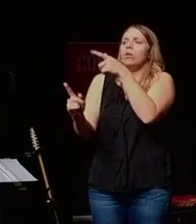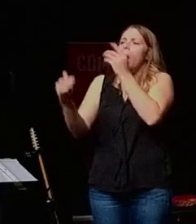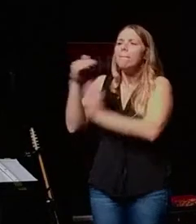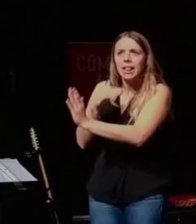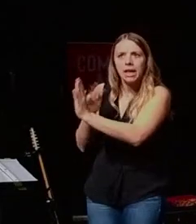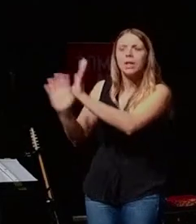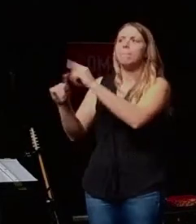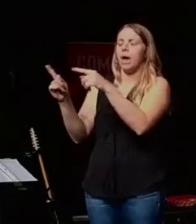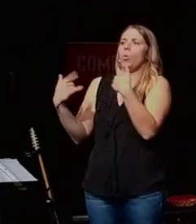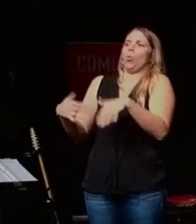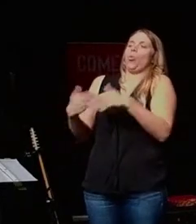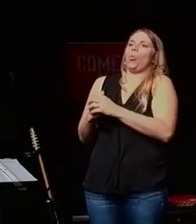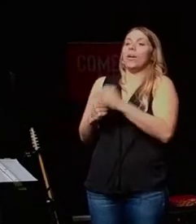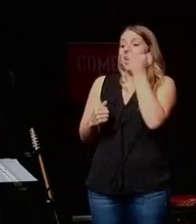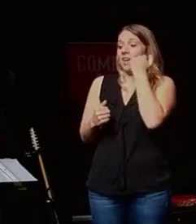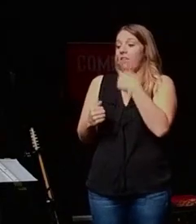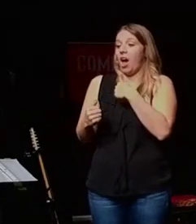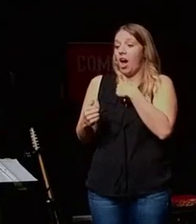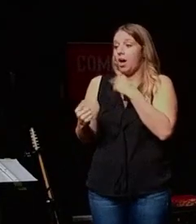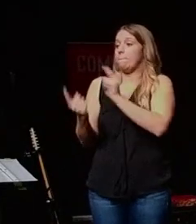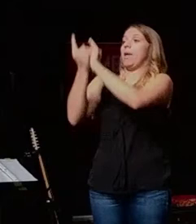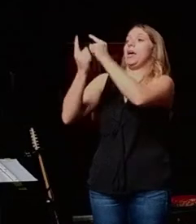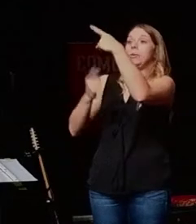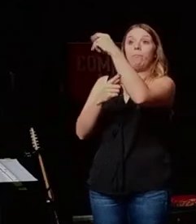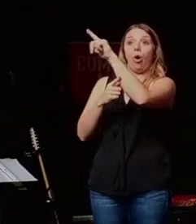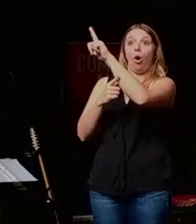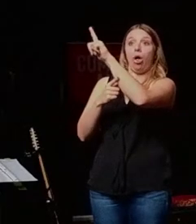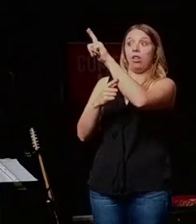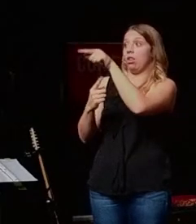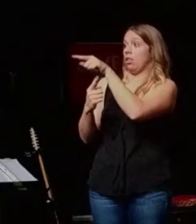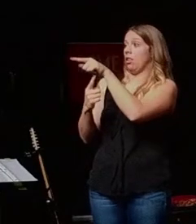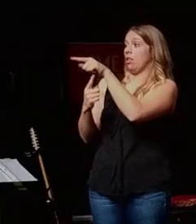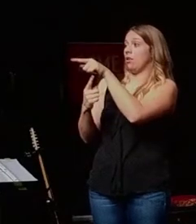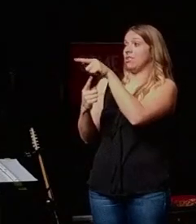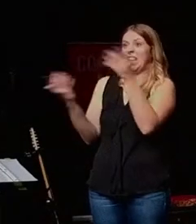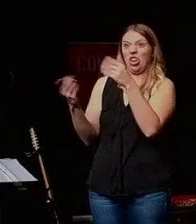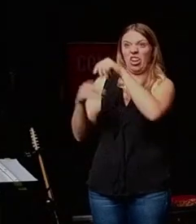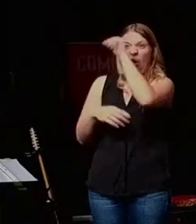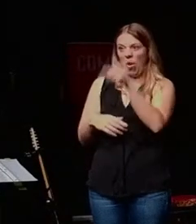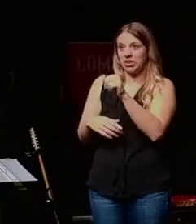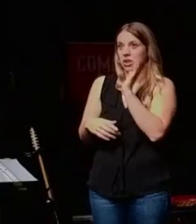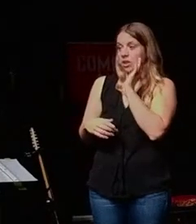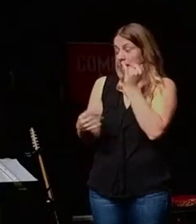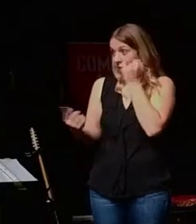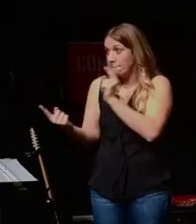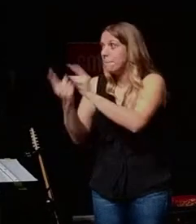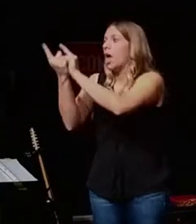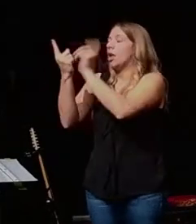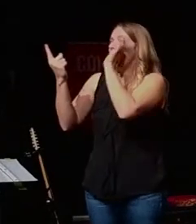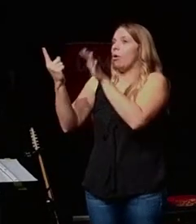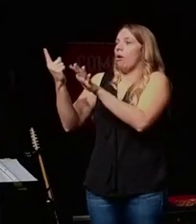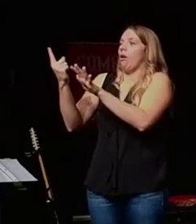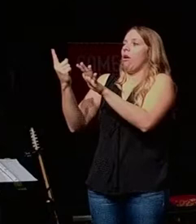but humbling to me. Like, if I would encounter, you know, the apostle Paul making things happen in downtown Austin, and I would have met him, I would have